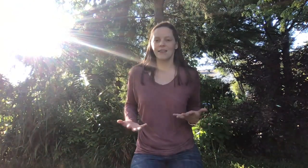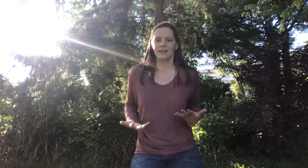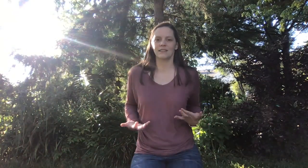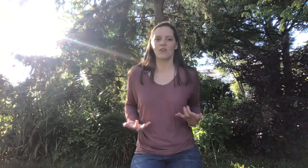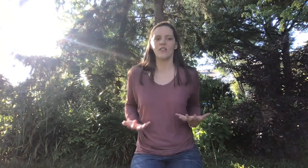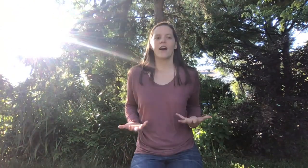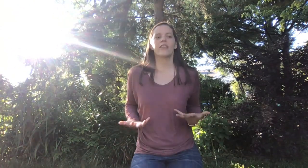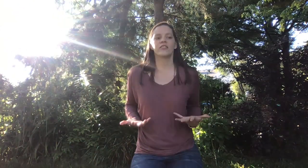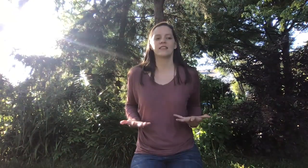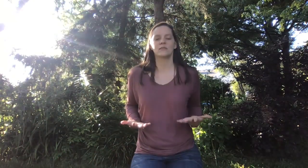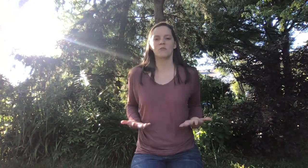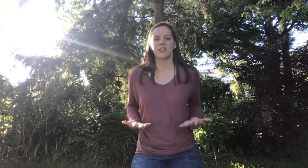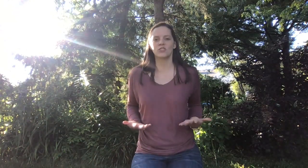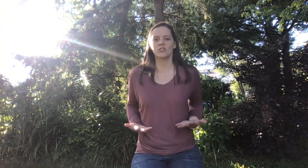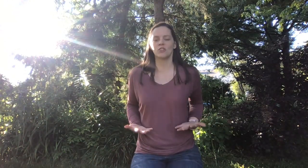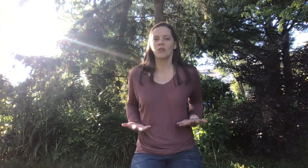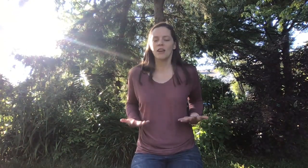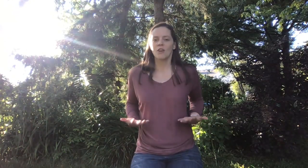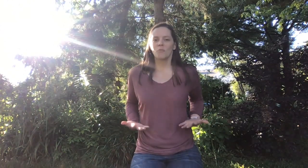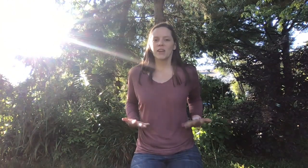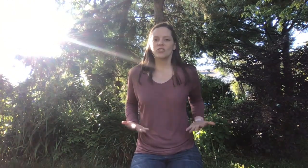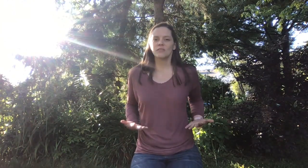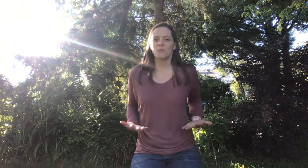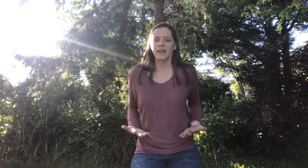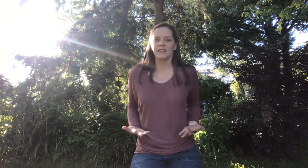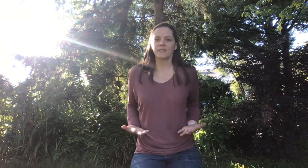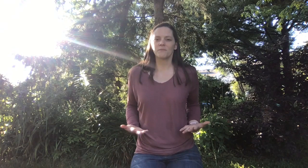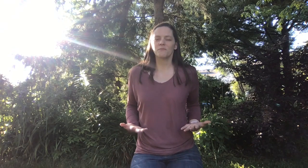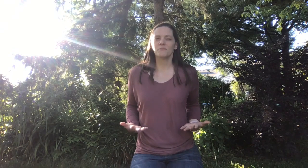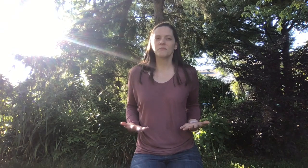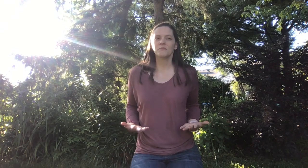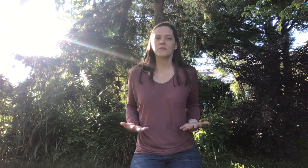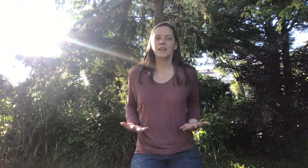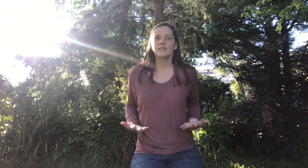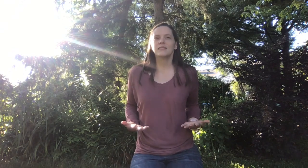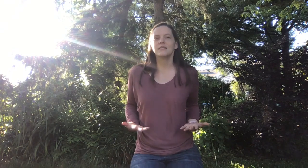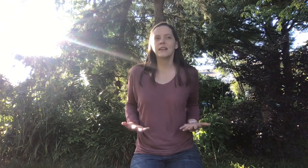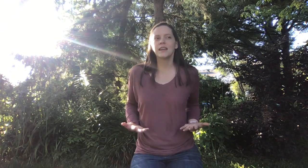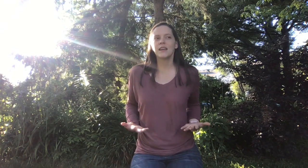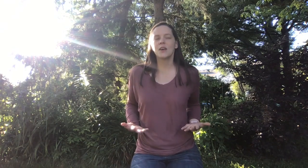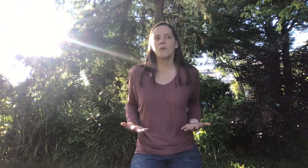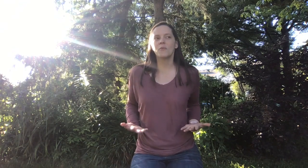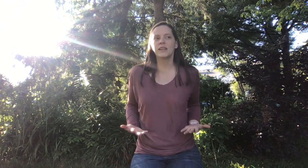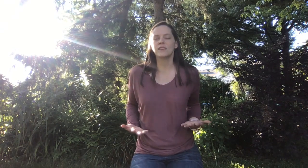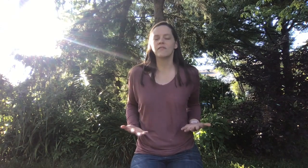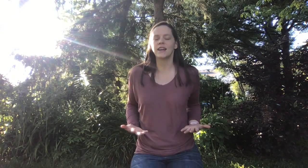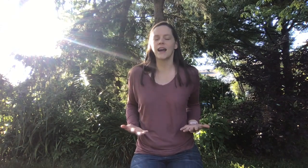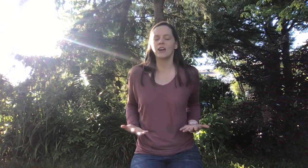things, of all the other things we want to do. We're just waiting to see what we can find out